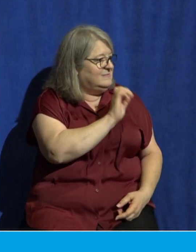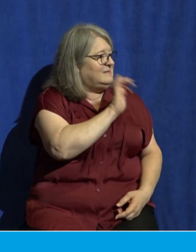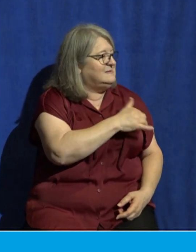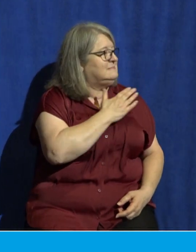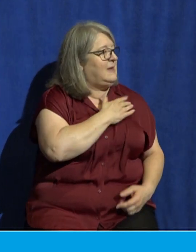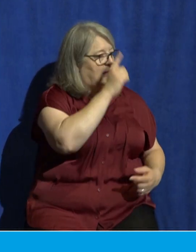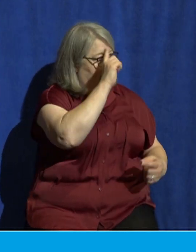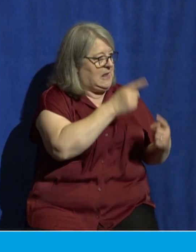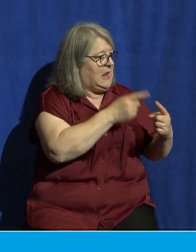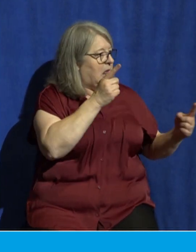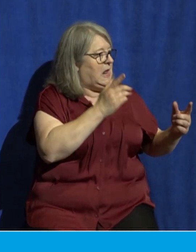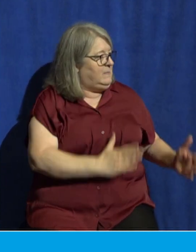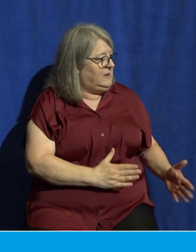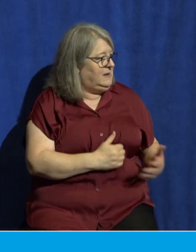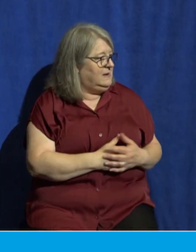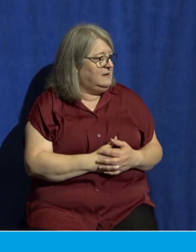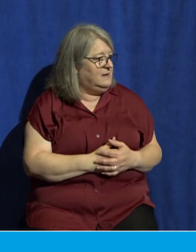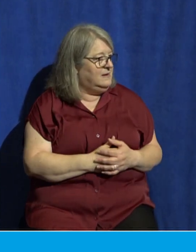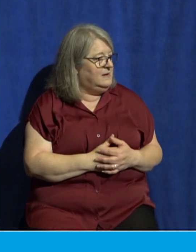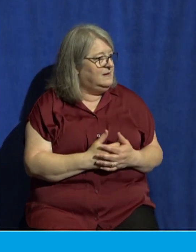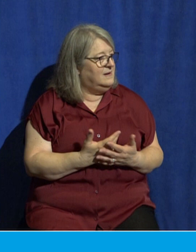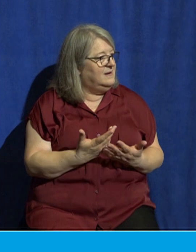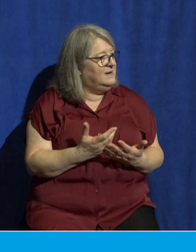we begin to lose our civility in a culture of fear.